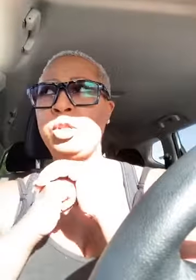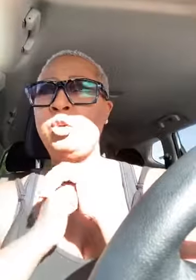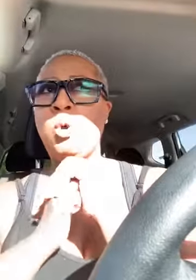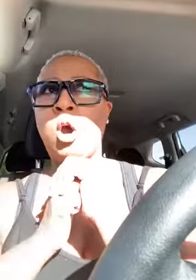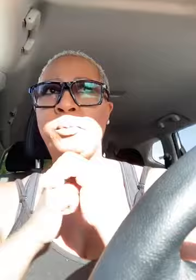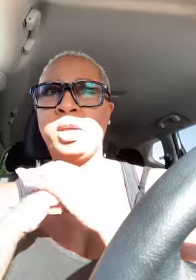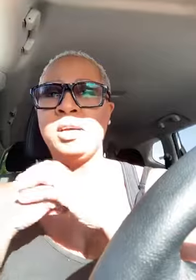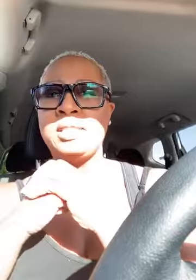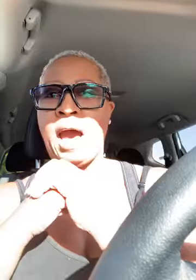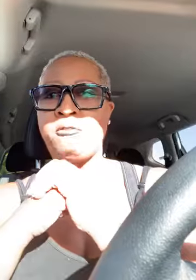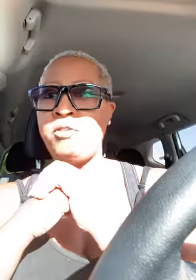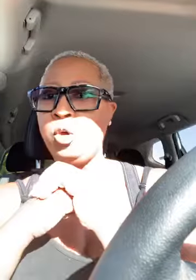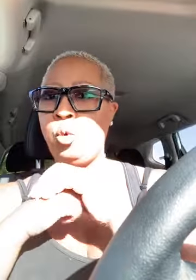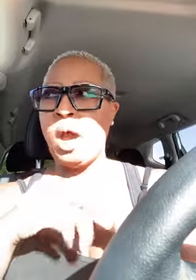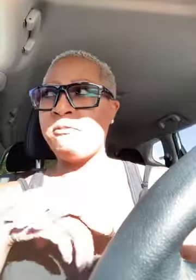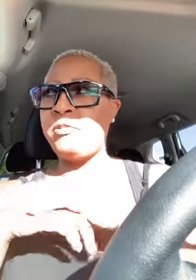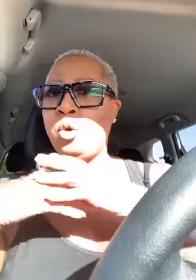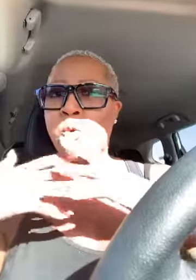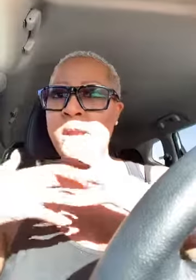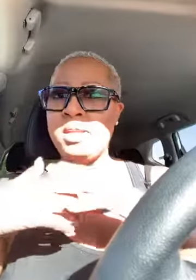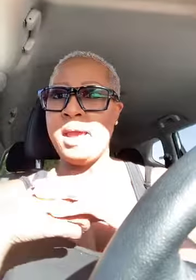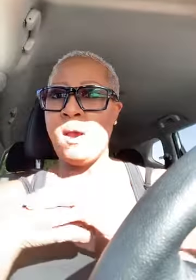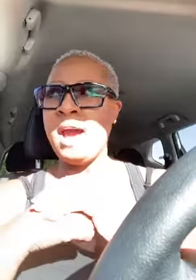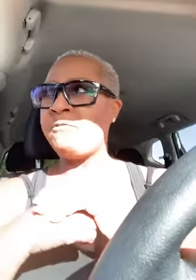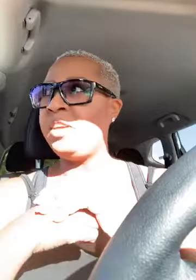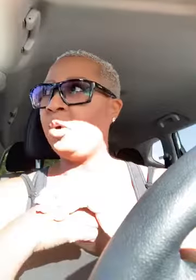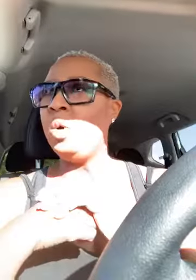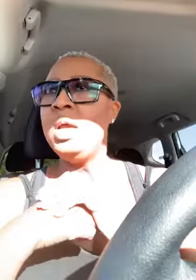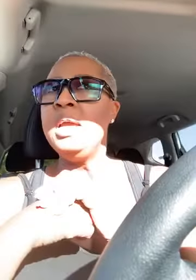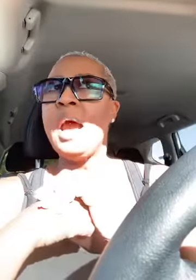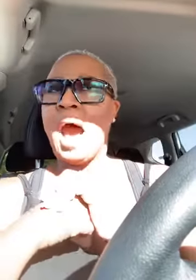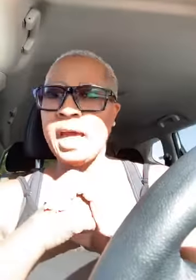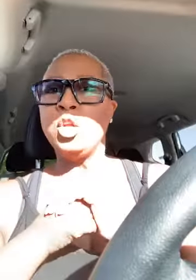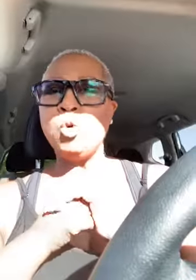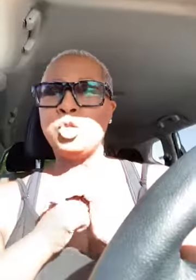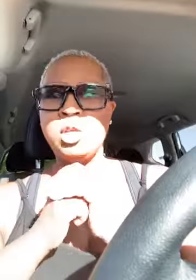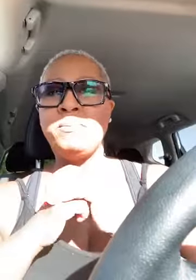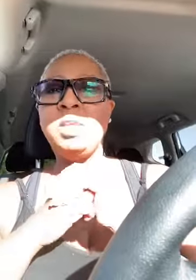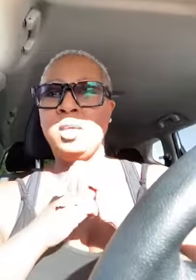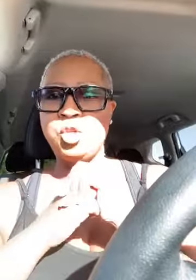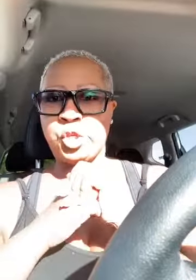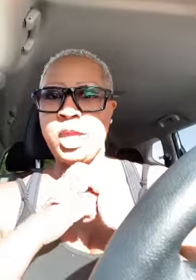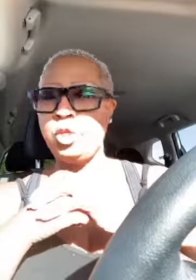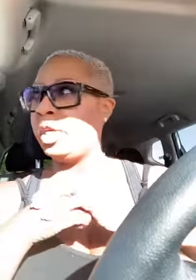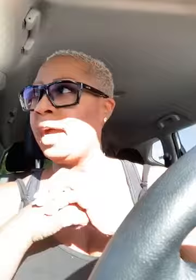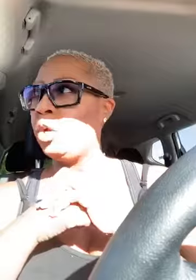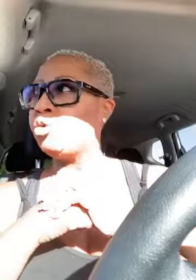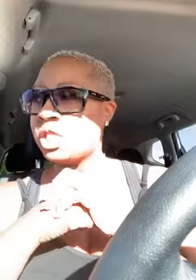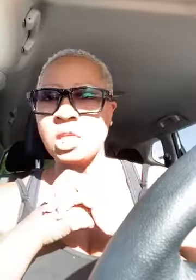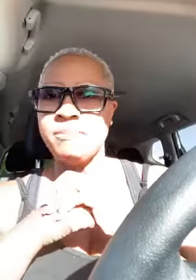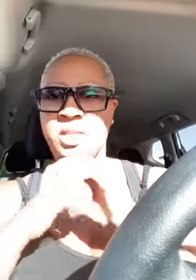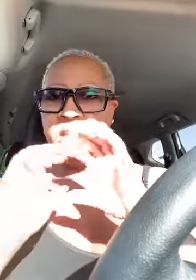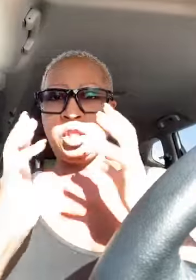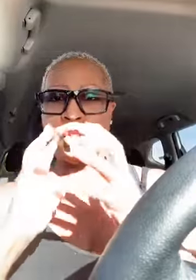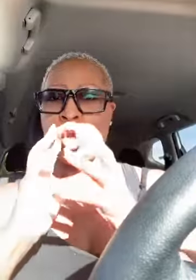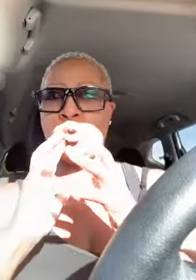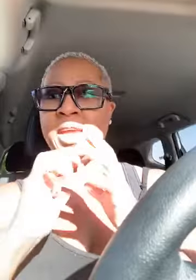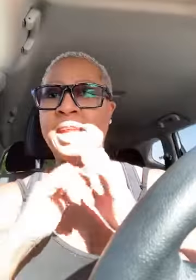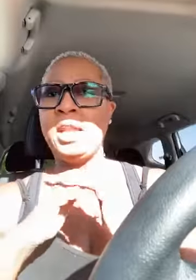with you all because i feel i feel great now i feel i know something is changing i know something is turning and i